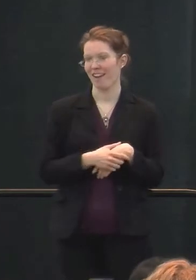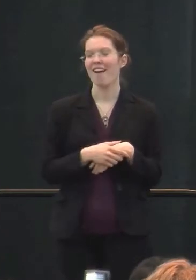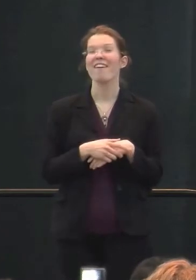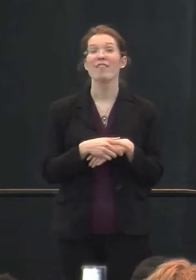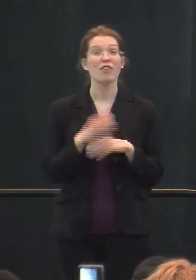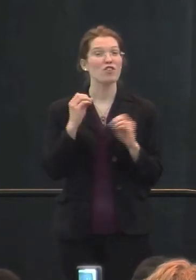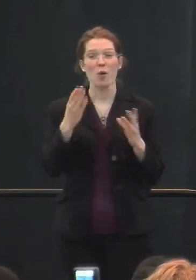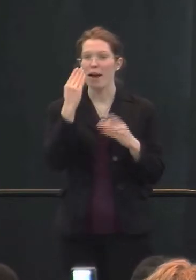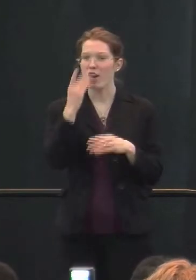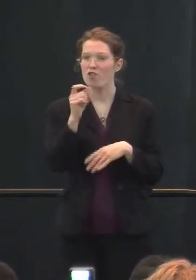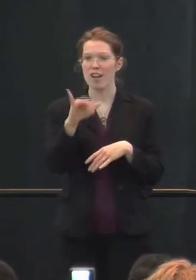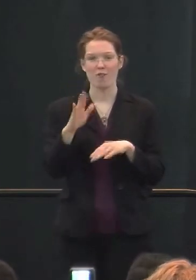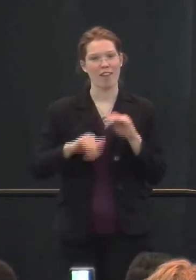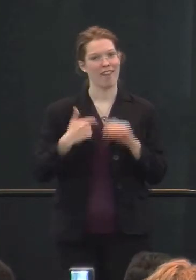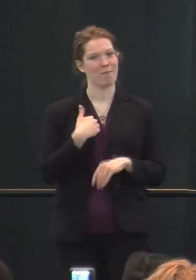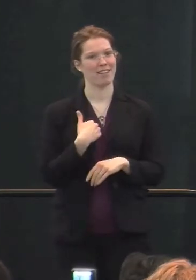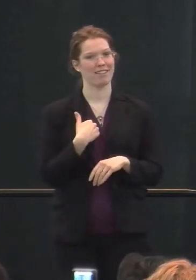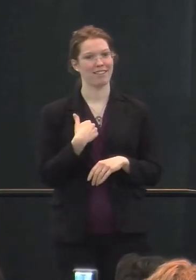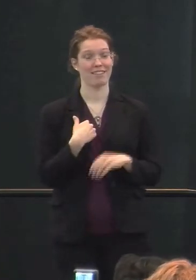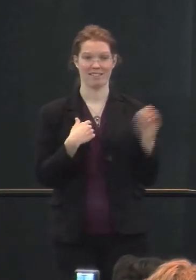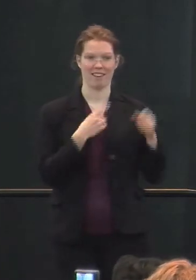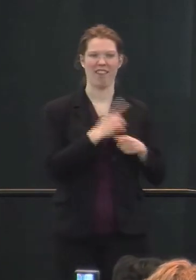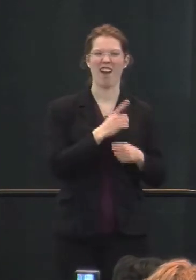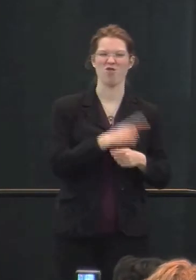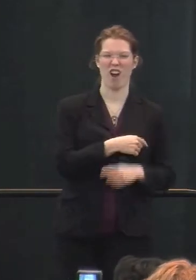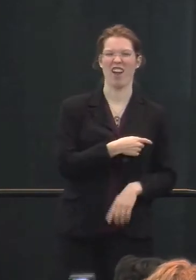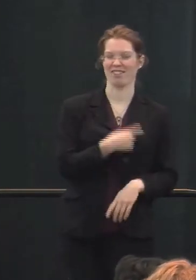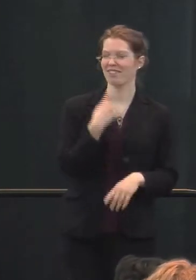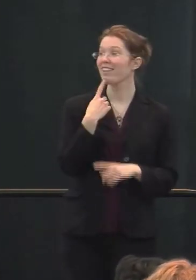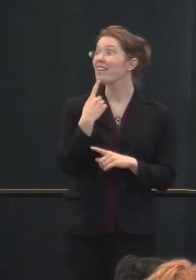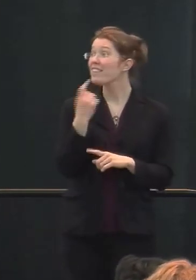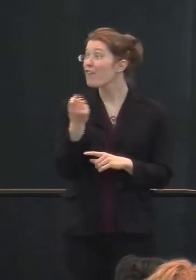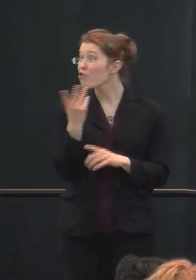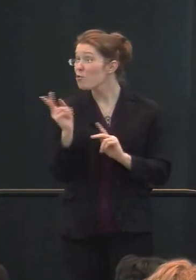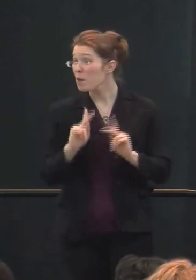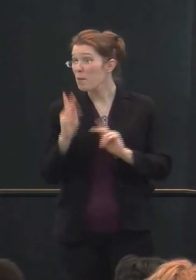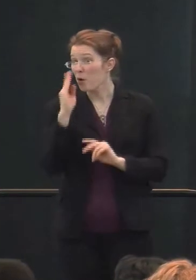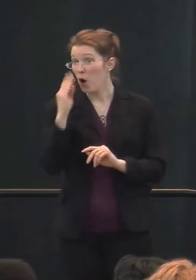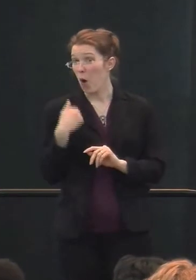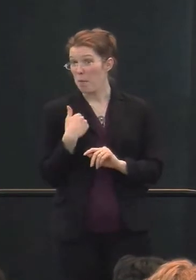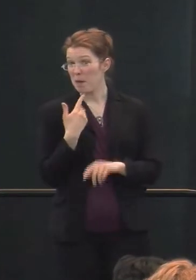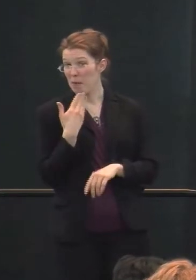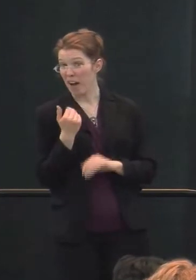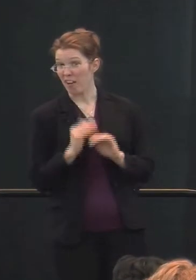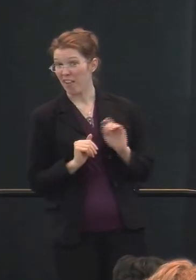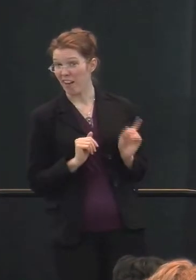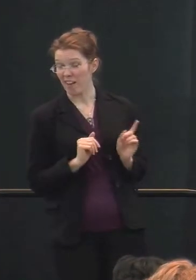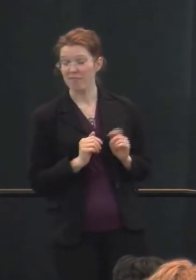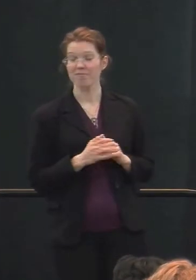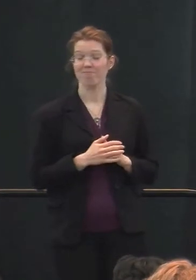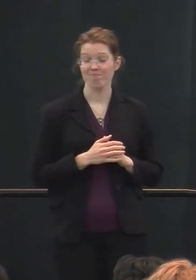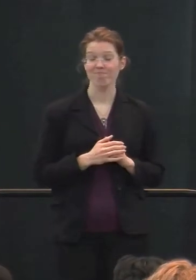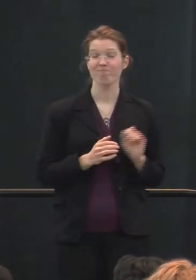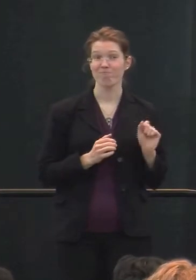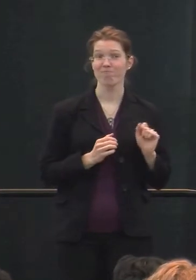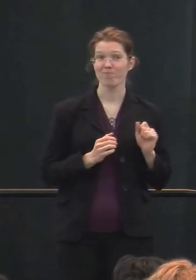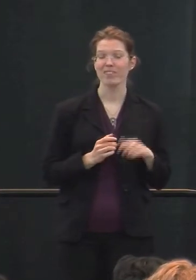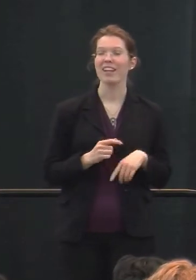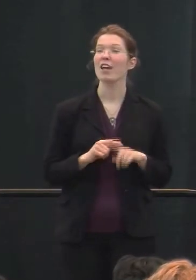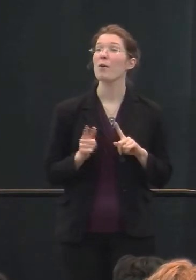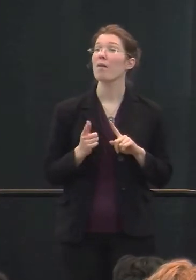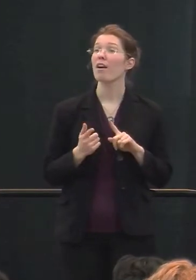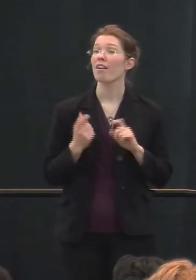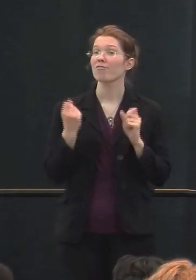Nobody knows Jeffrey better than me. That's right. And few people know me better than him. But